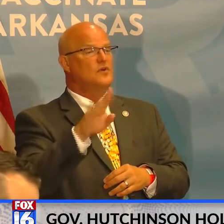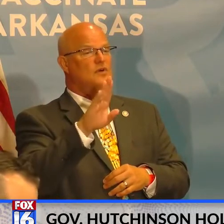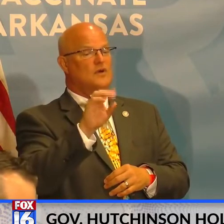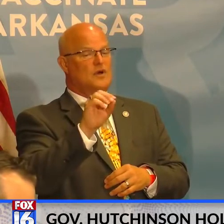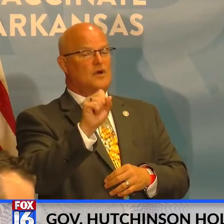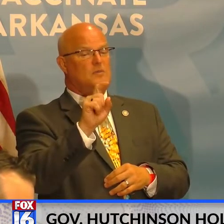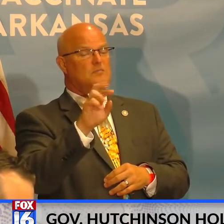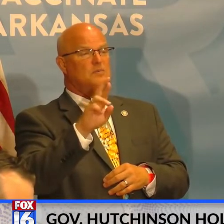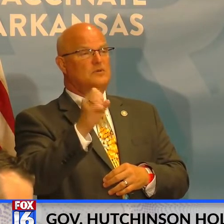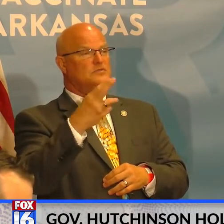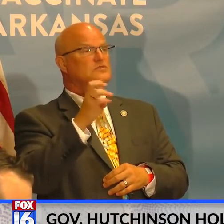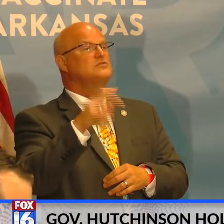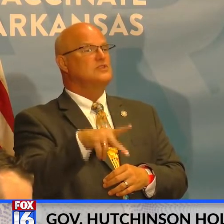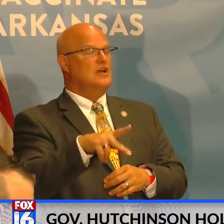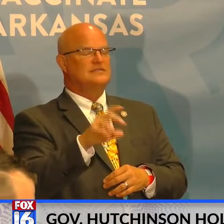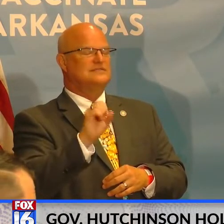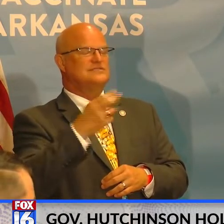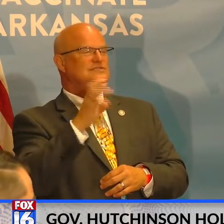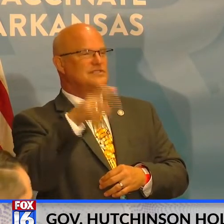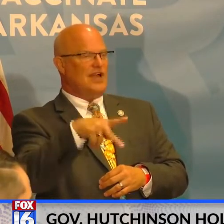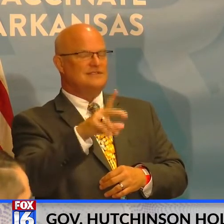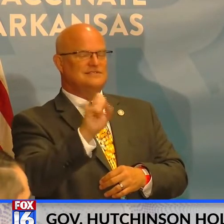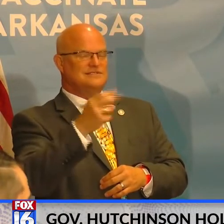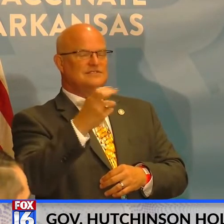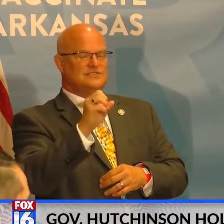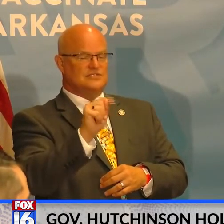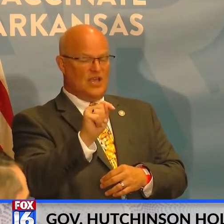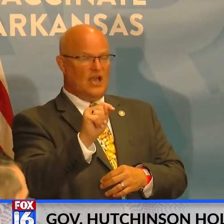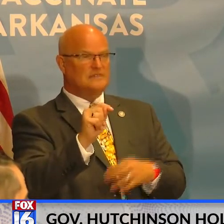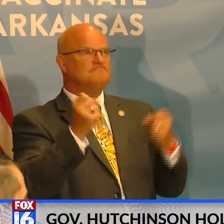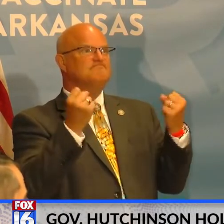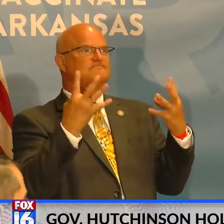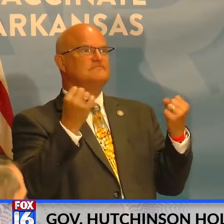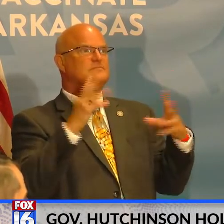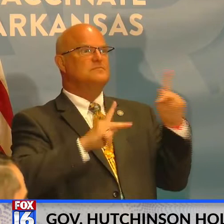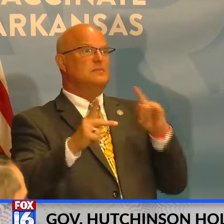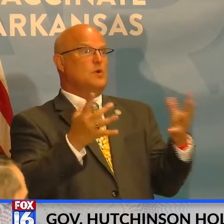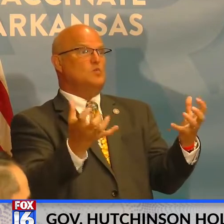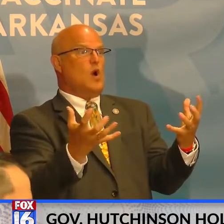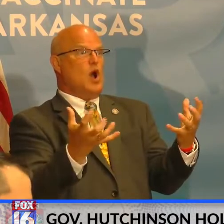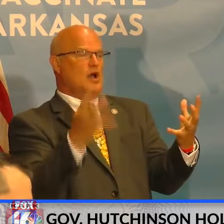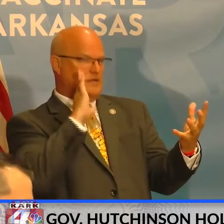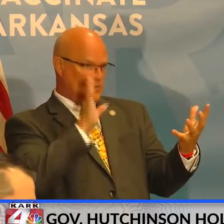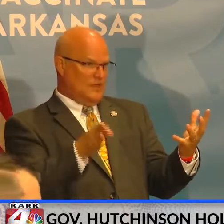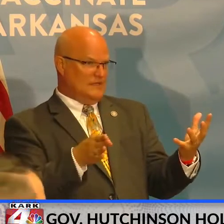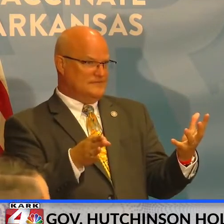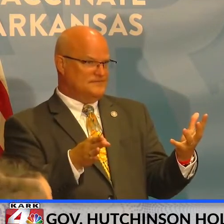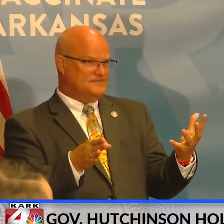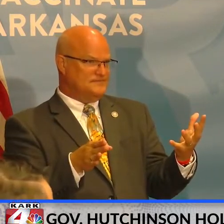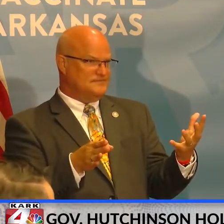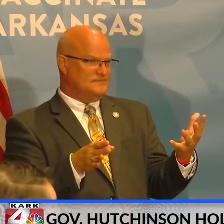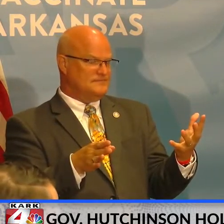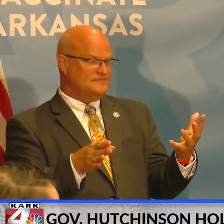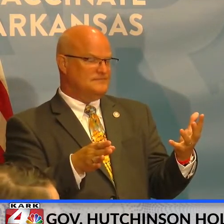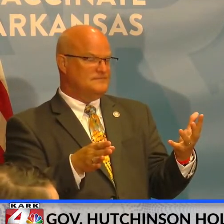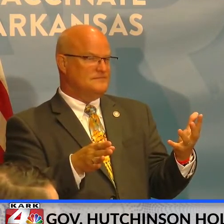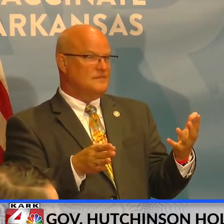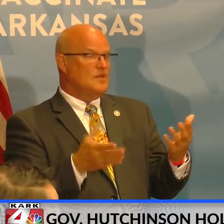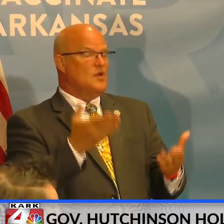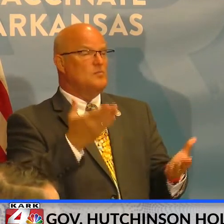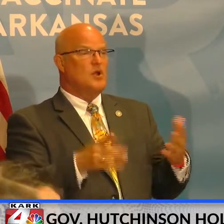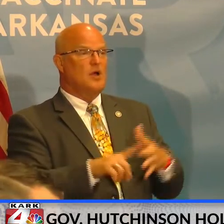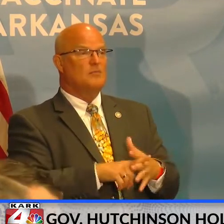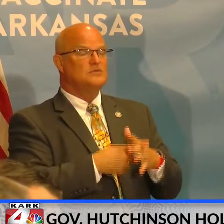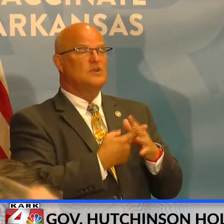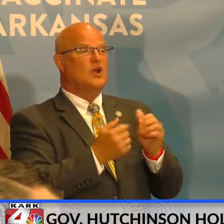shot that you will have a very large number of people who will want that, uh, you know, probably start